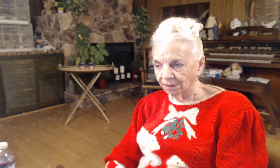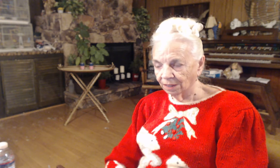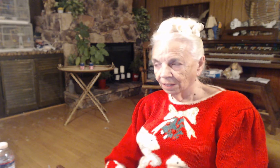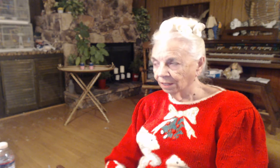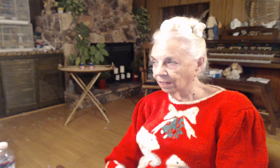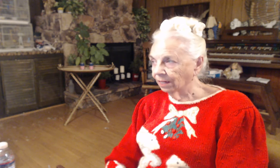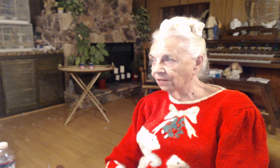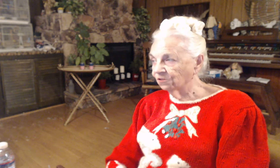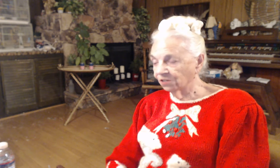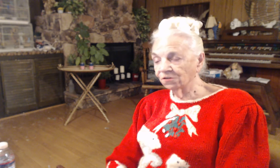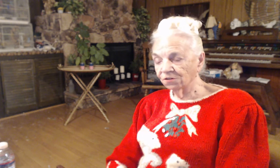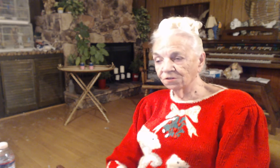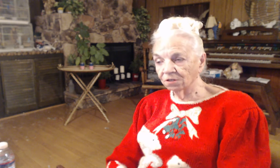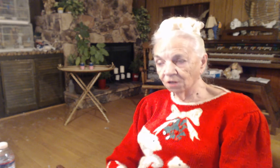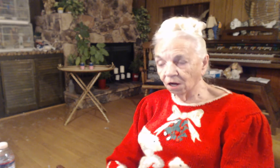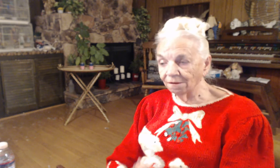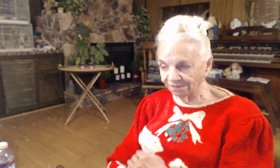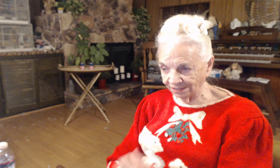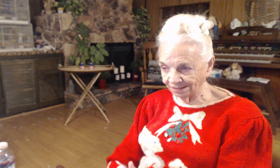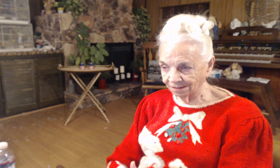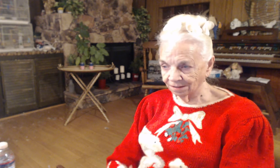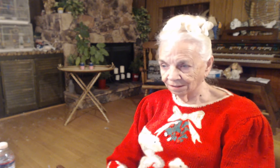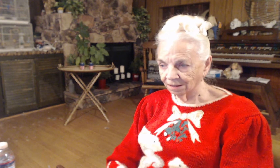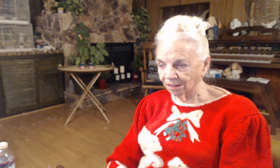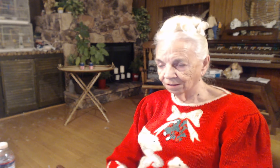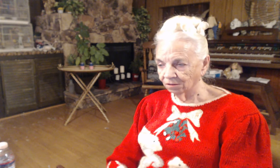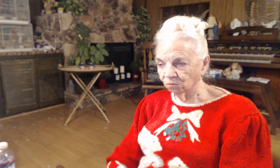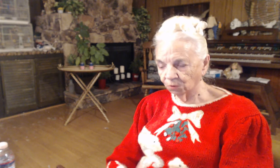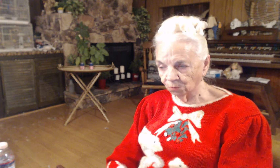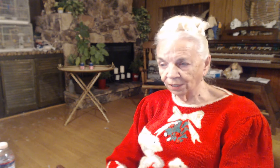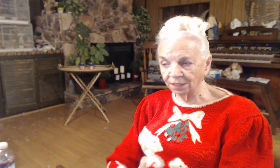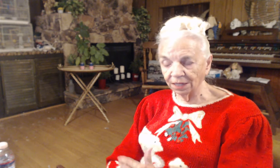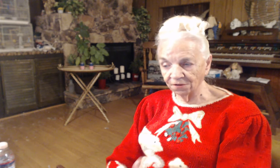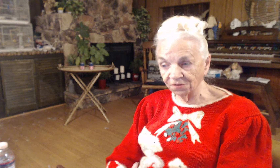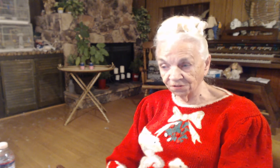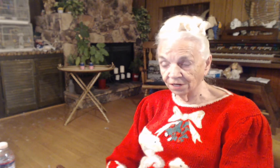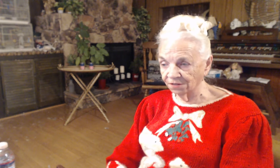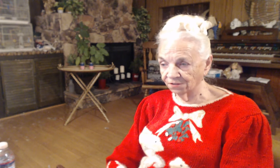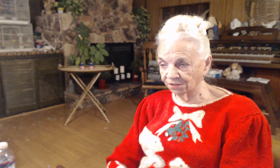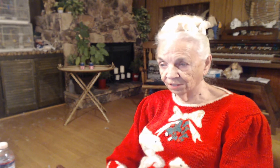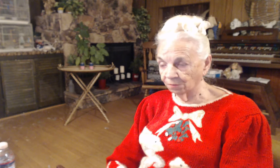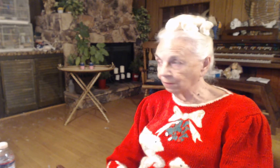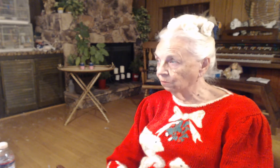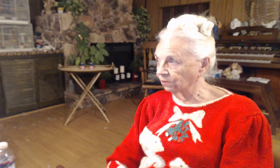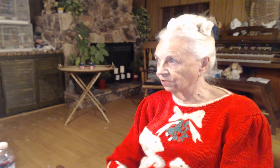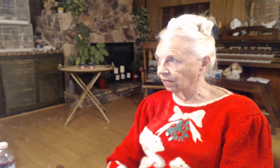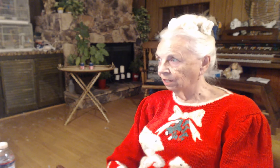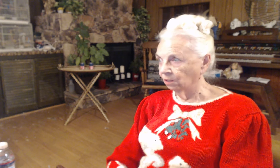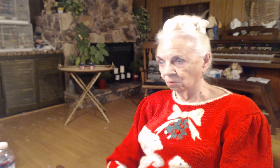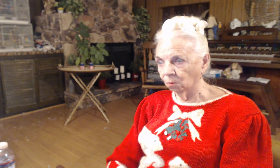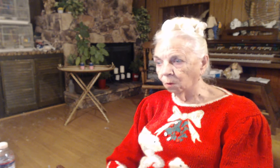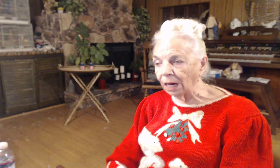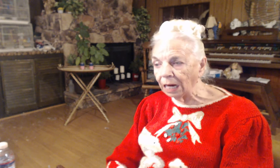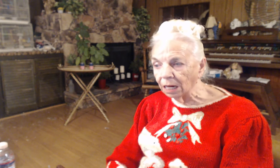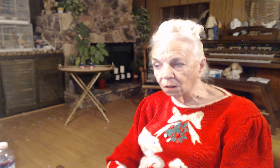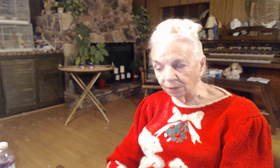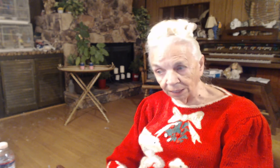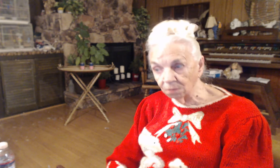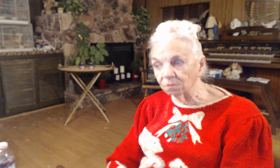And Jesus often would read and discuss. And people would say, wow, he really